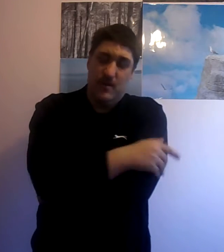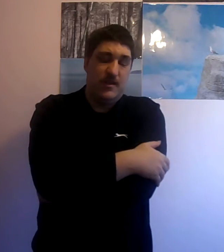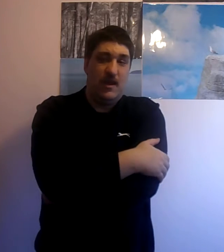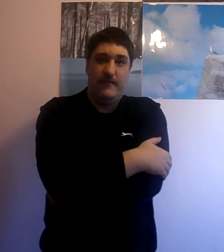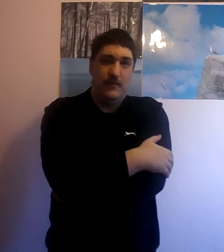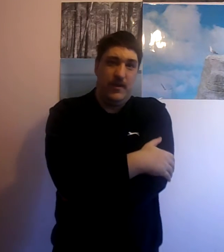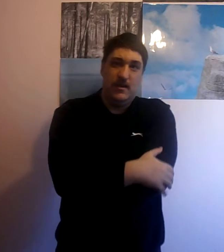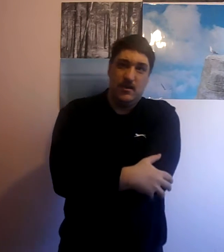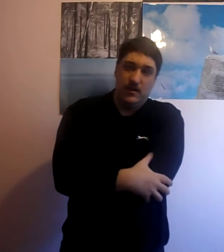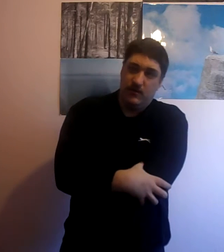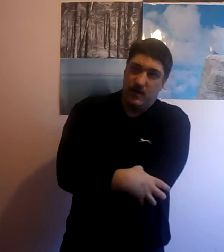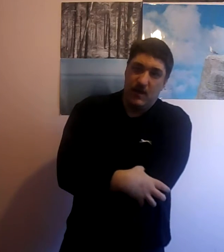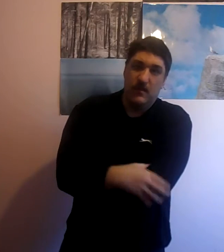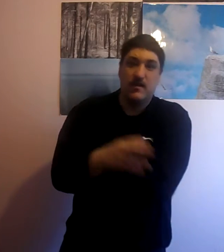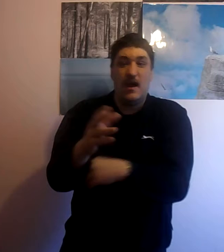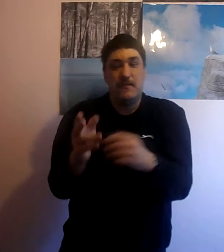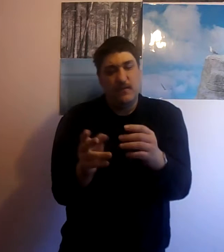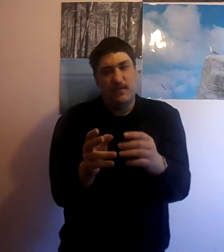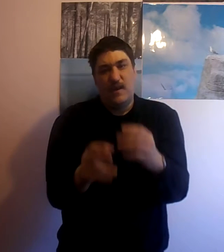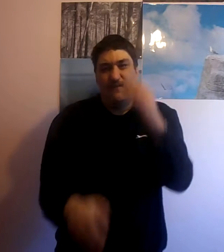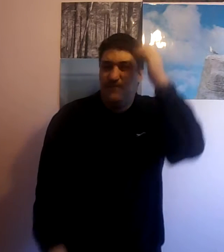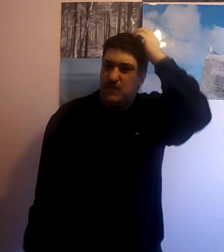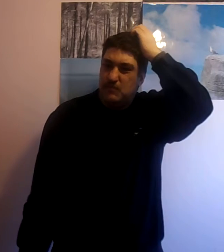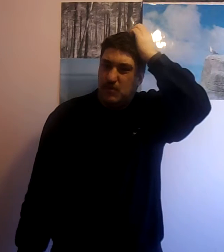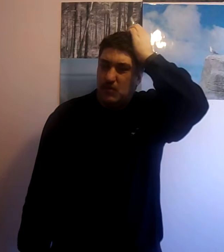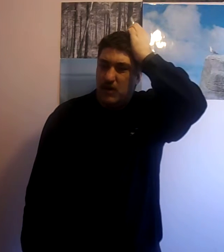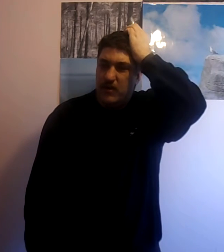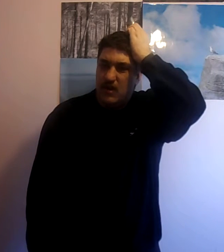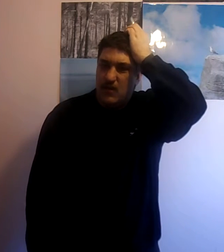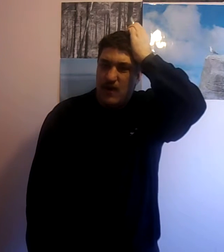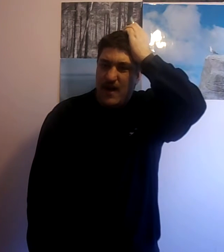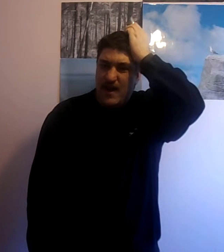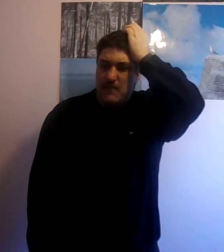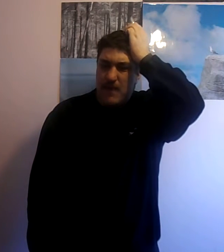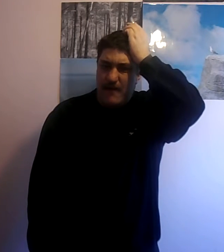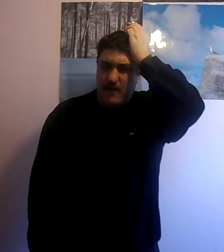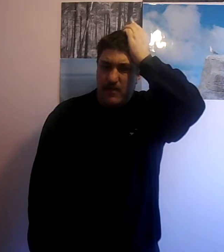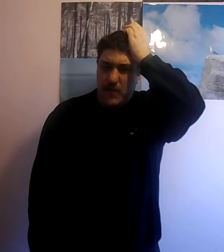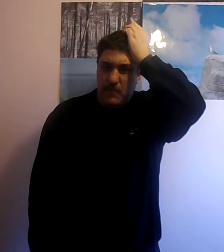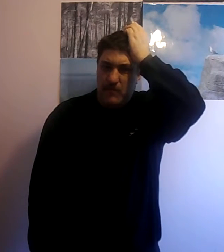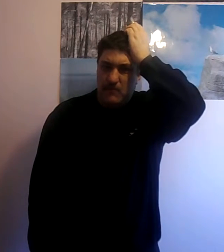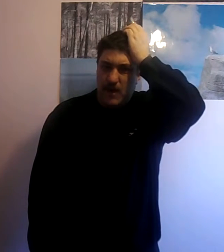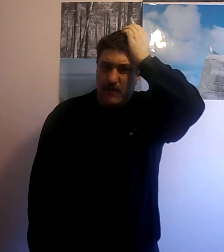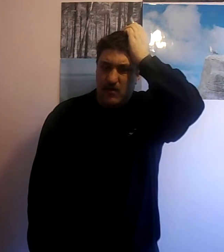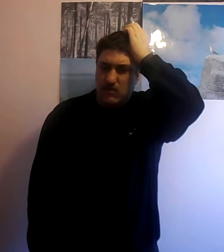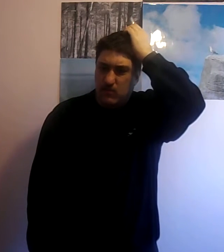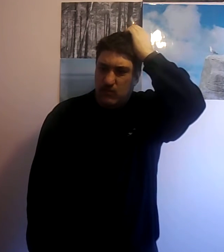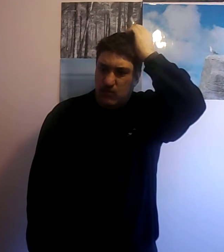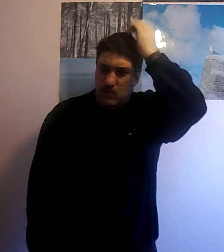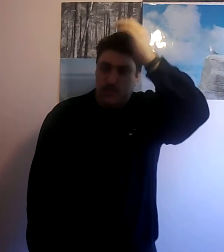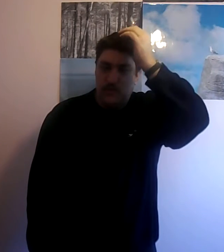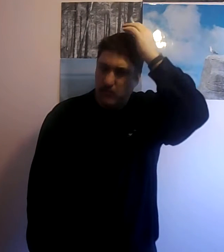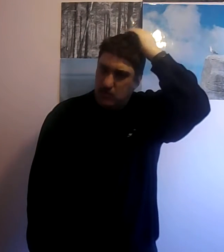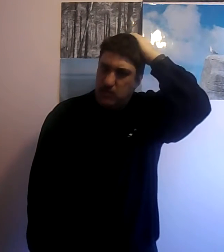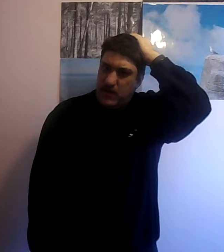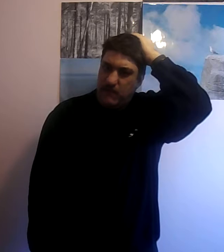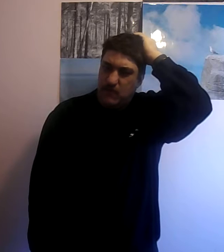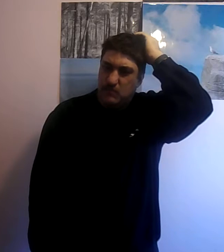saving Peach in those games except that football one where the people from Mario World were all playing football